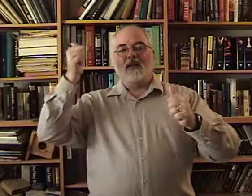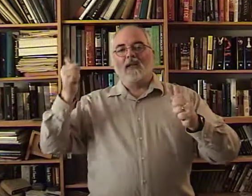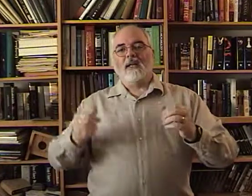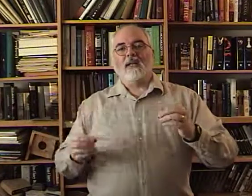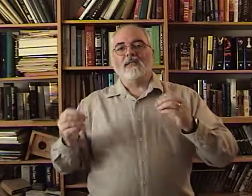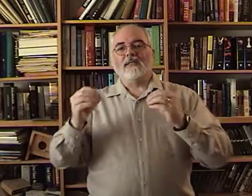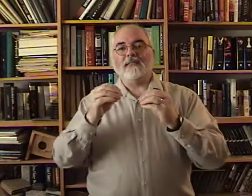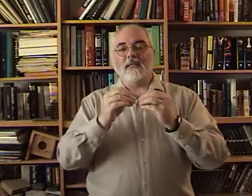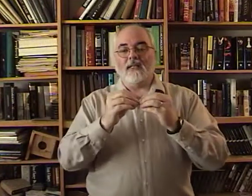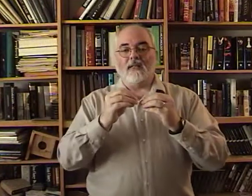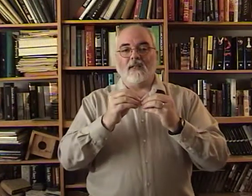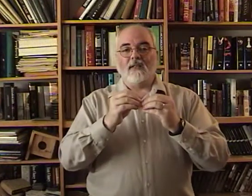Still.